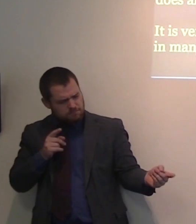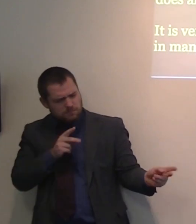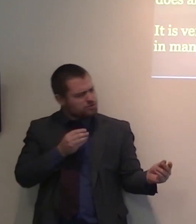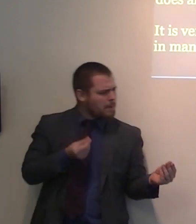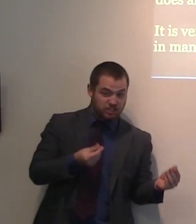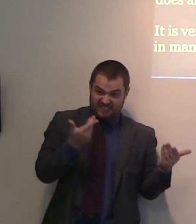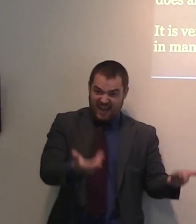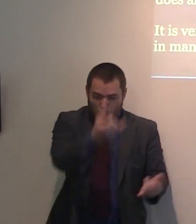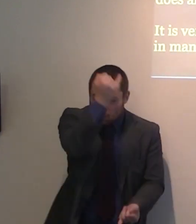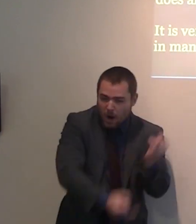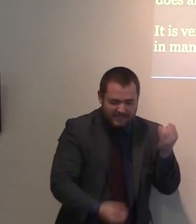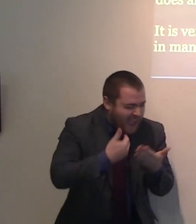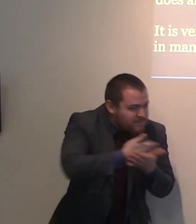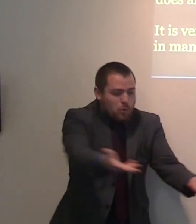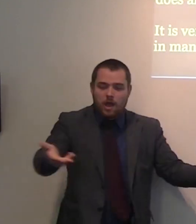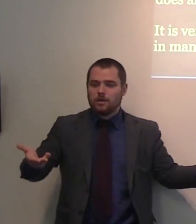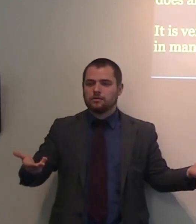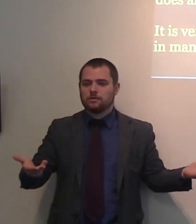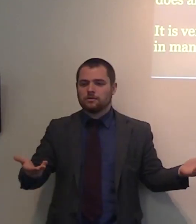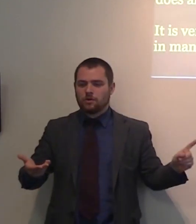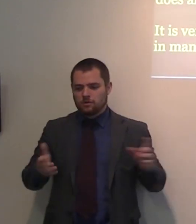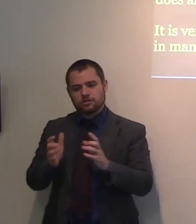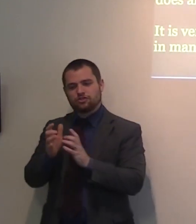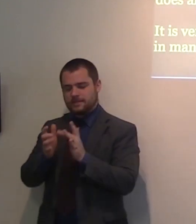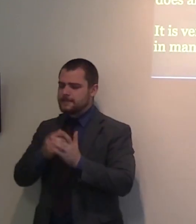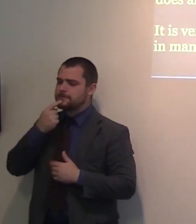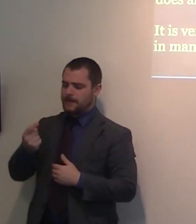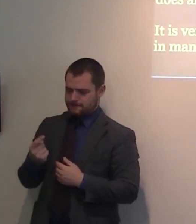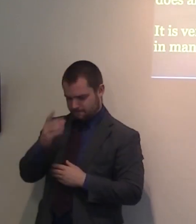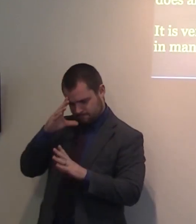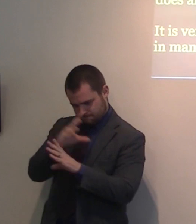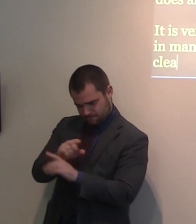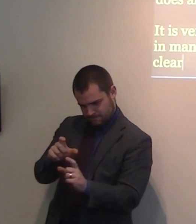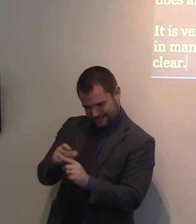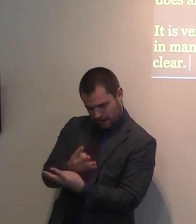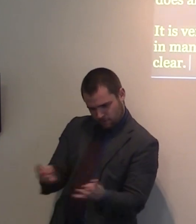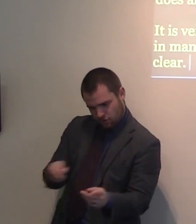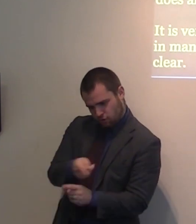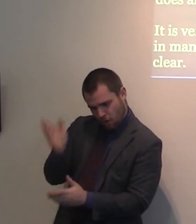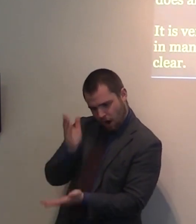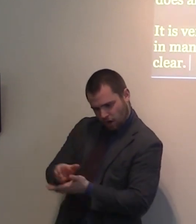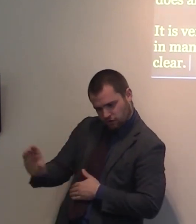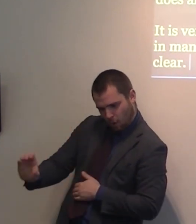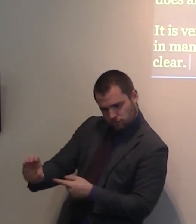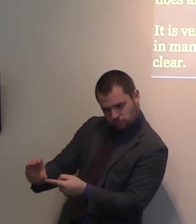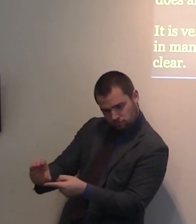earth, he knew. He knew exactly what he meant. What was unheard,